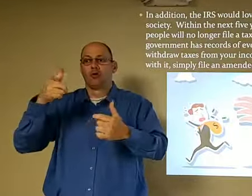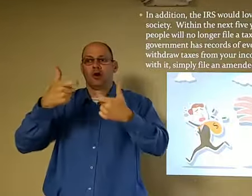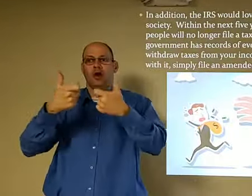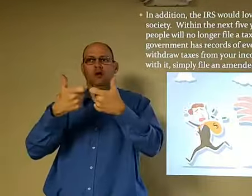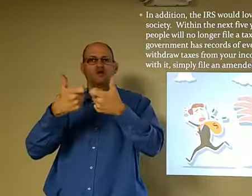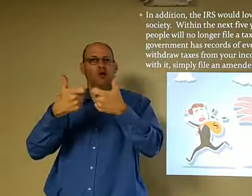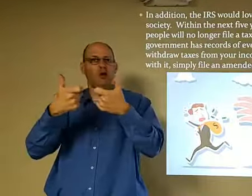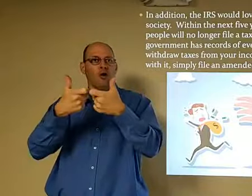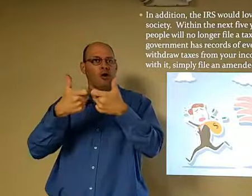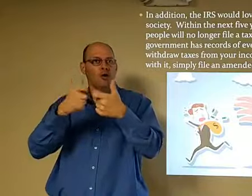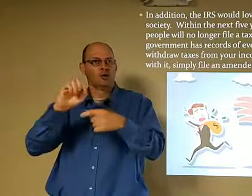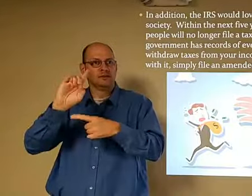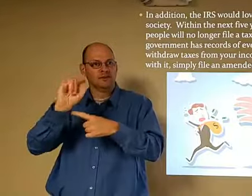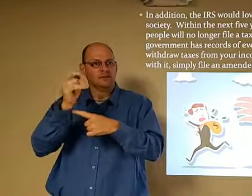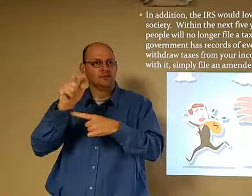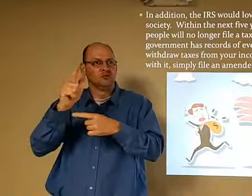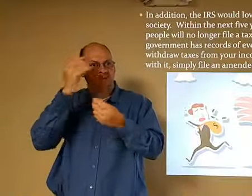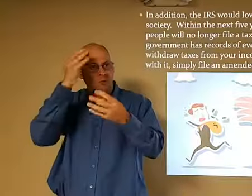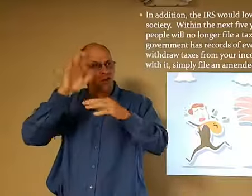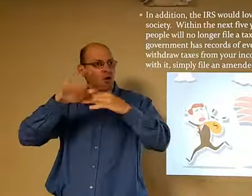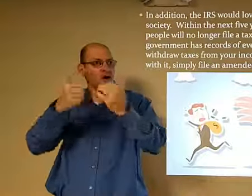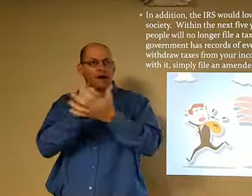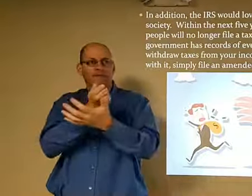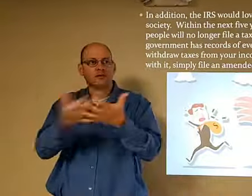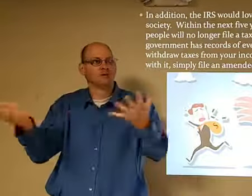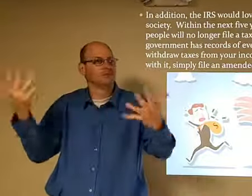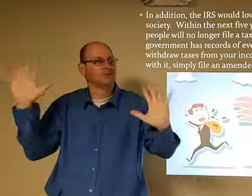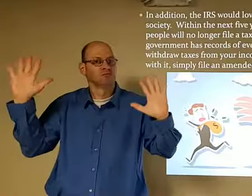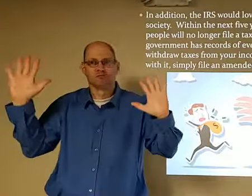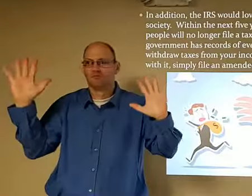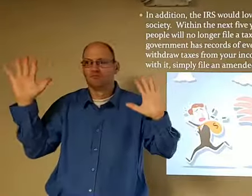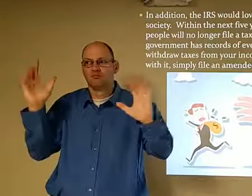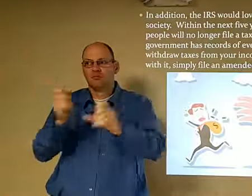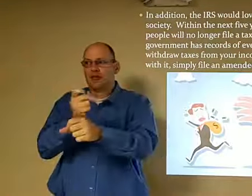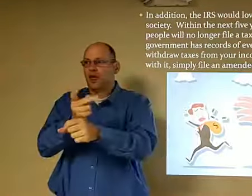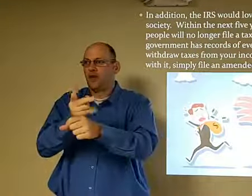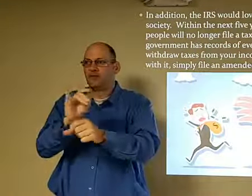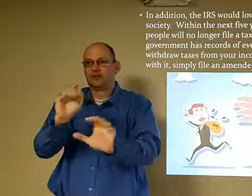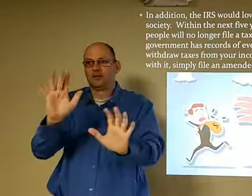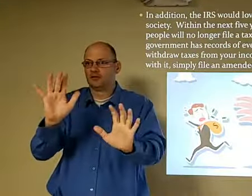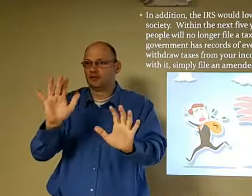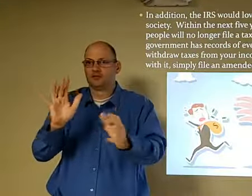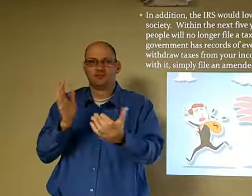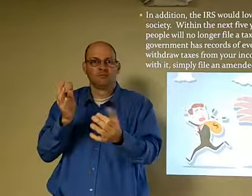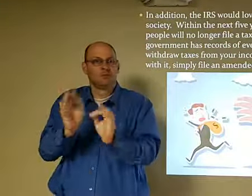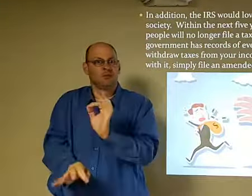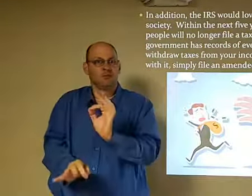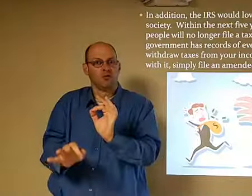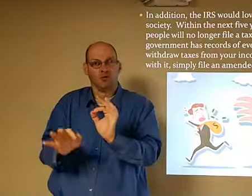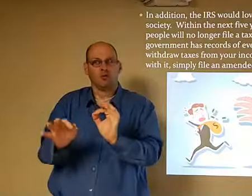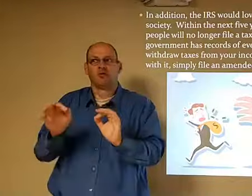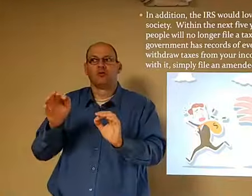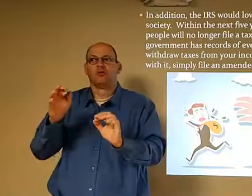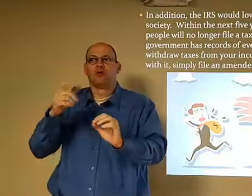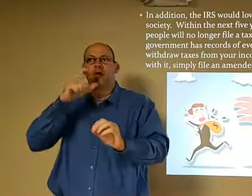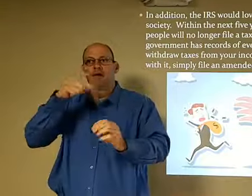there. And if it turns electronic, a lot of the information is already taken care of